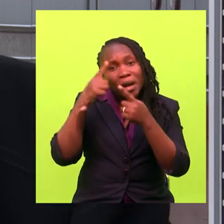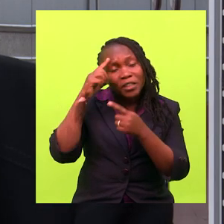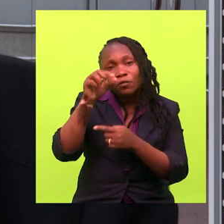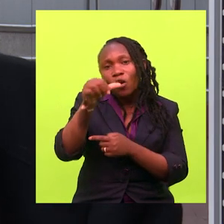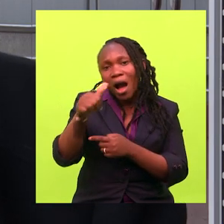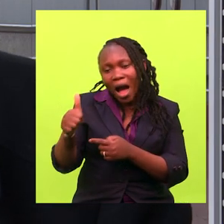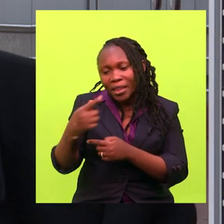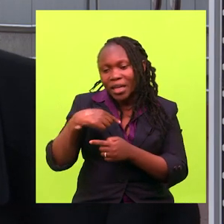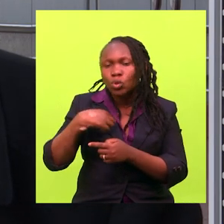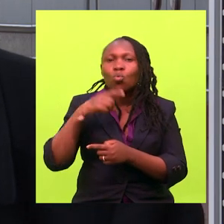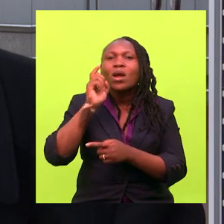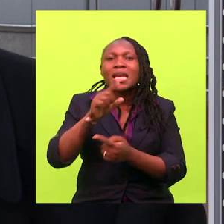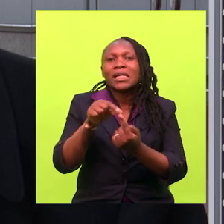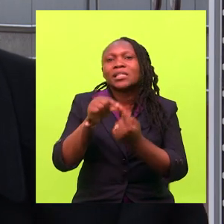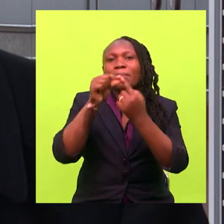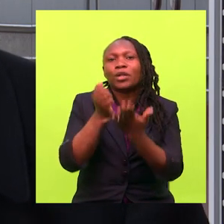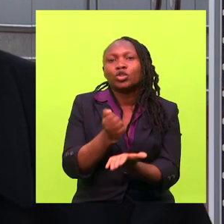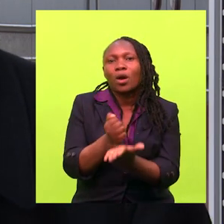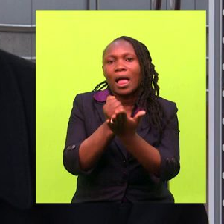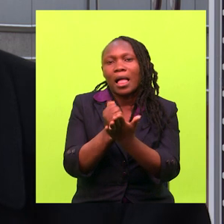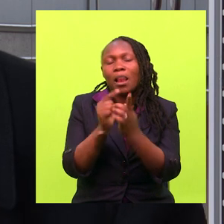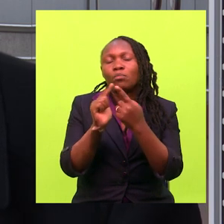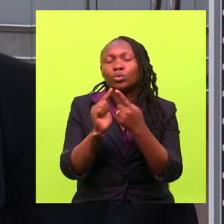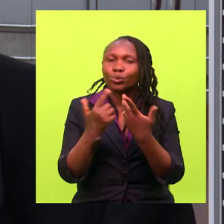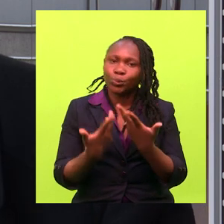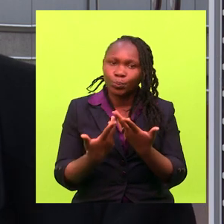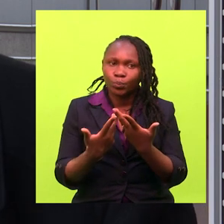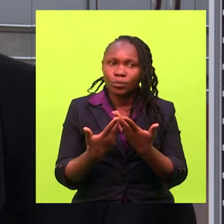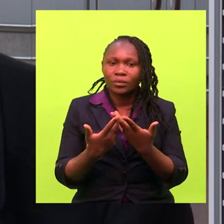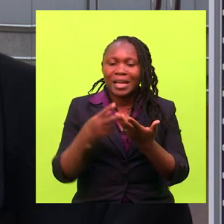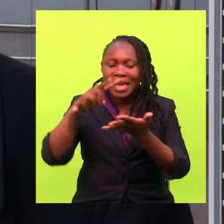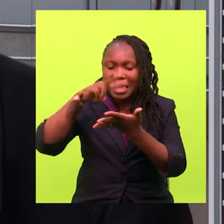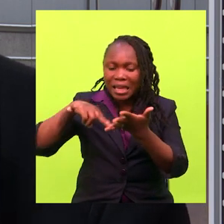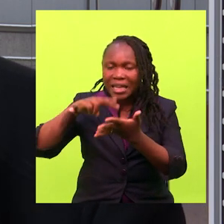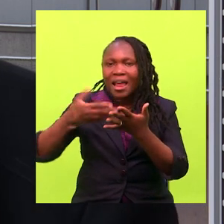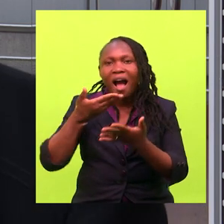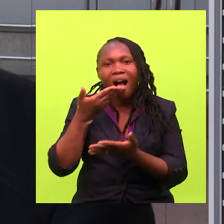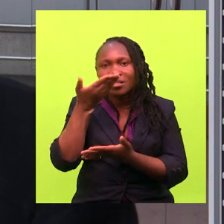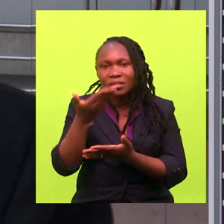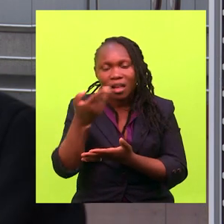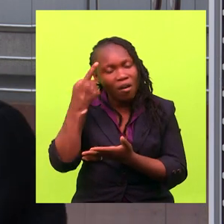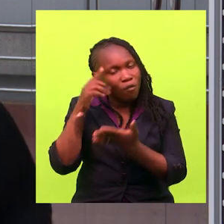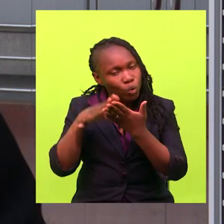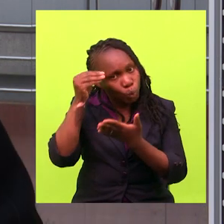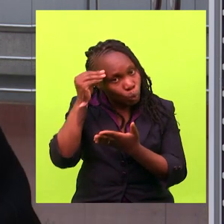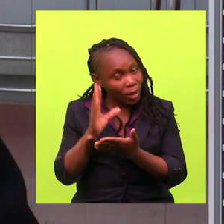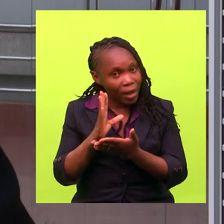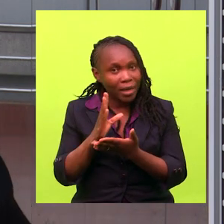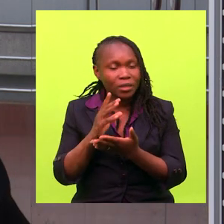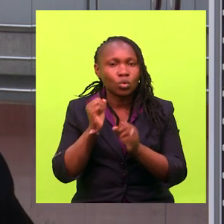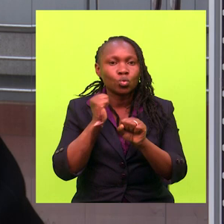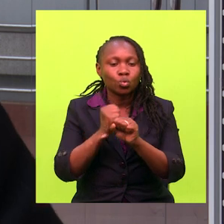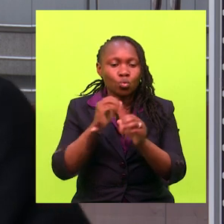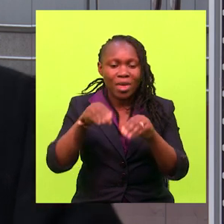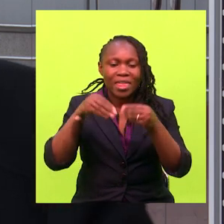we need, we get special help in order to, to be able to read the answers and therefore